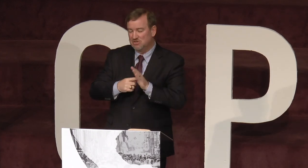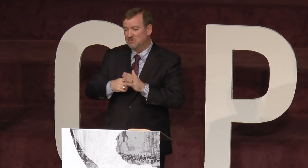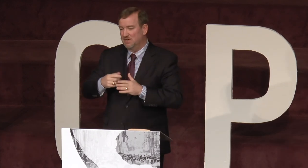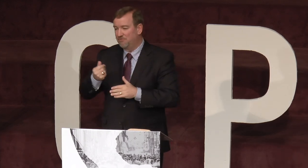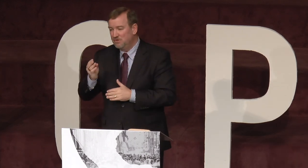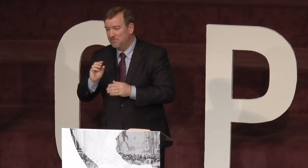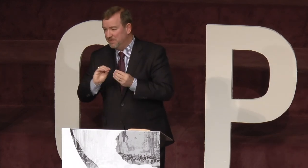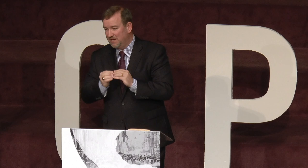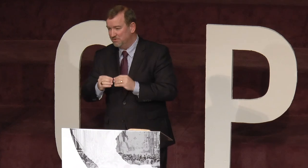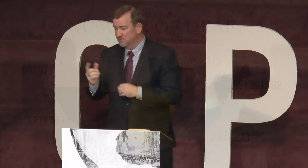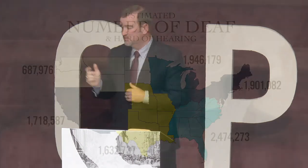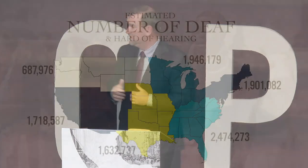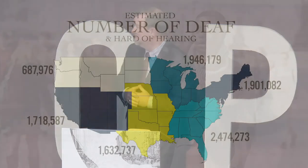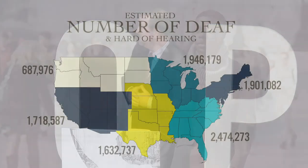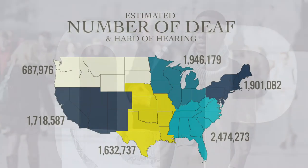show you a few of the numbers that,